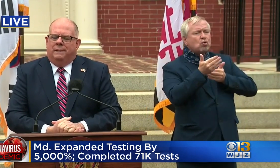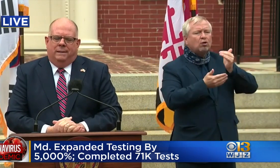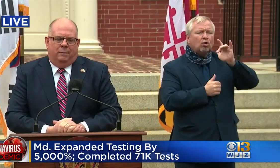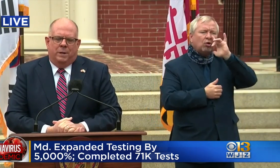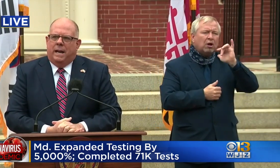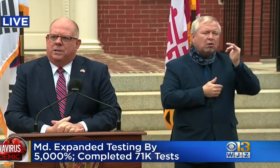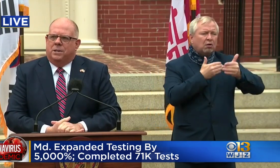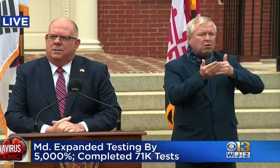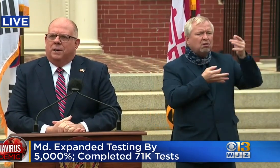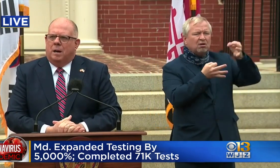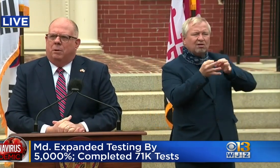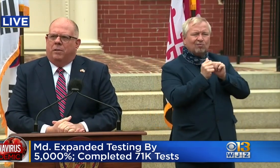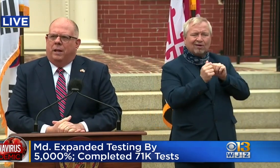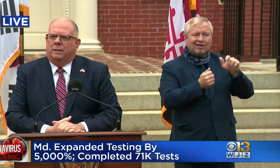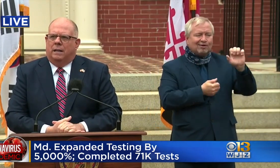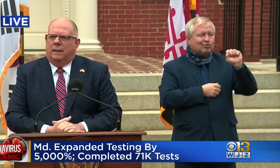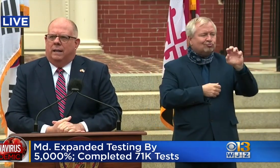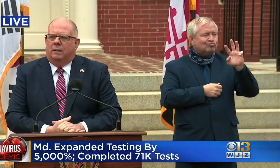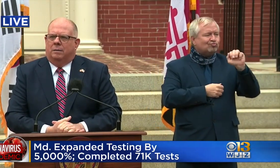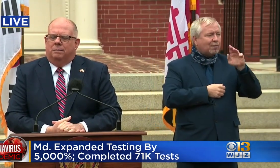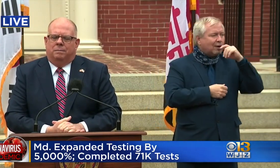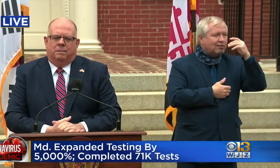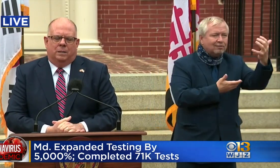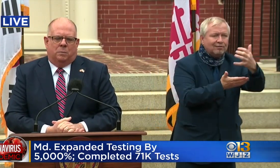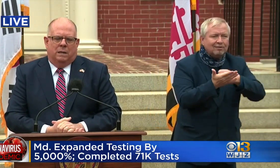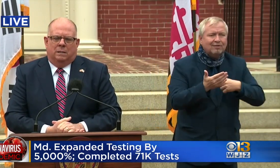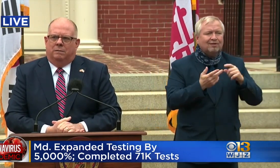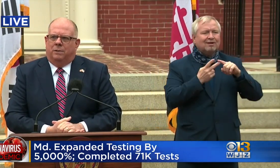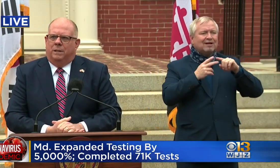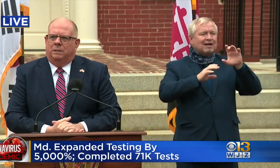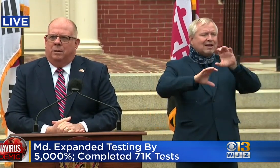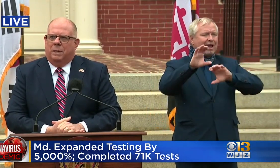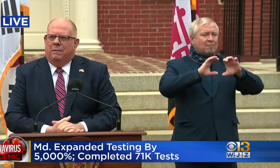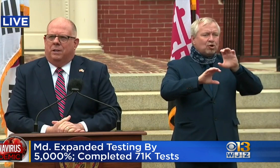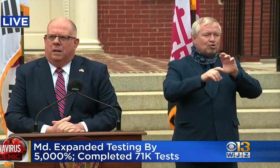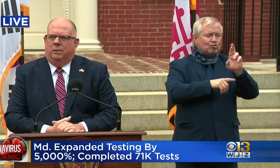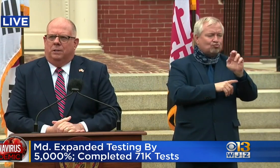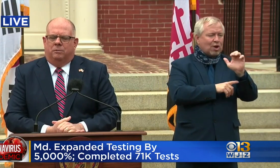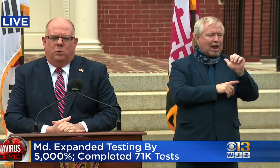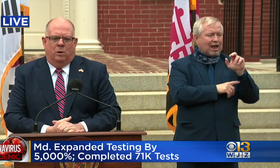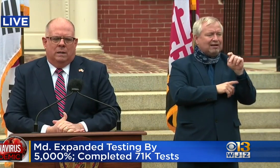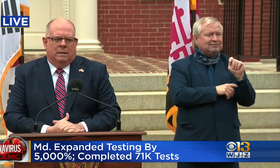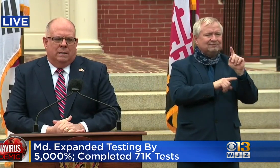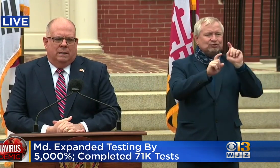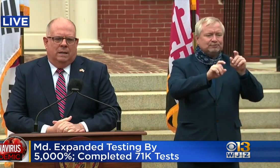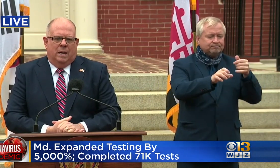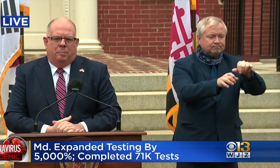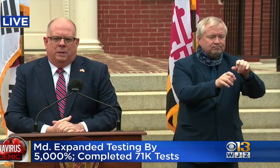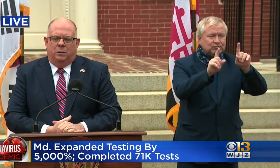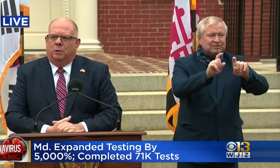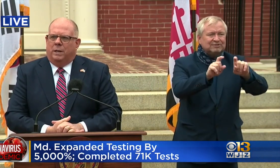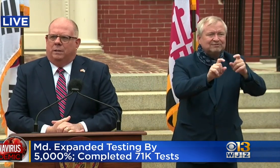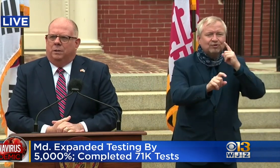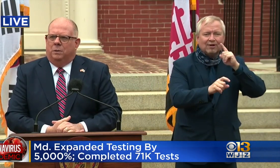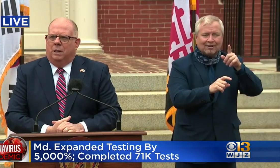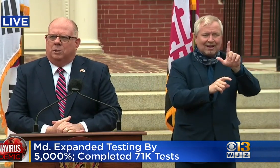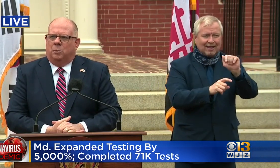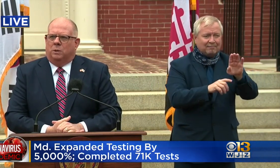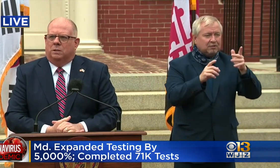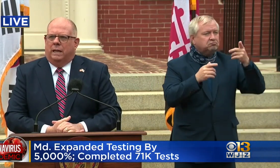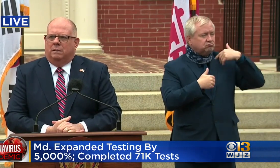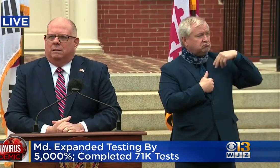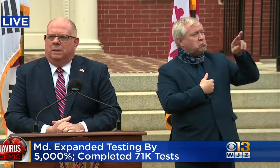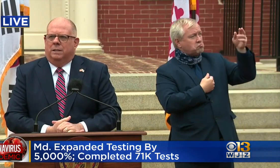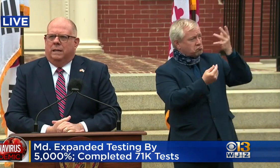and reagents and a couple of things. And I thank the vice president for his on behalf of the governors for, uh, helping to agree to, uh,